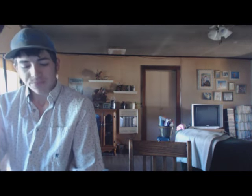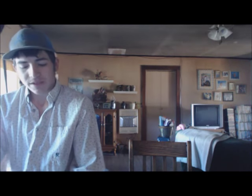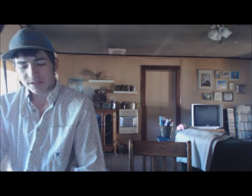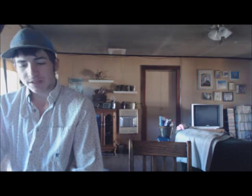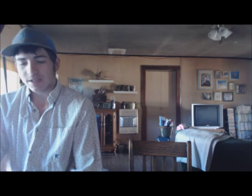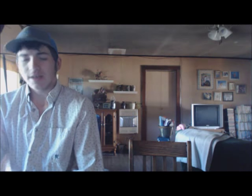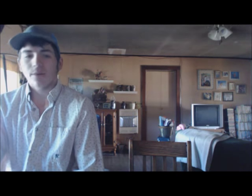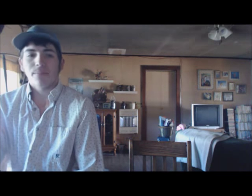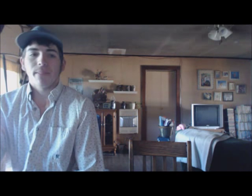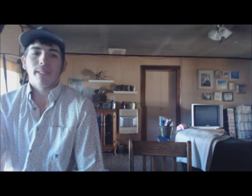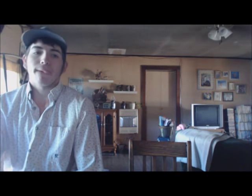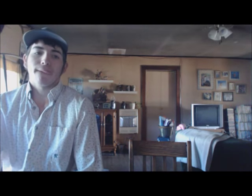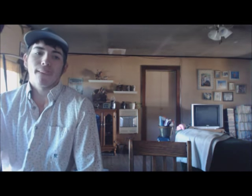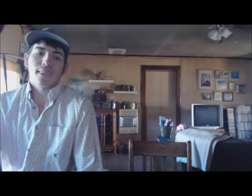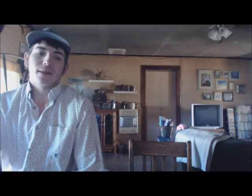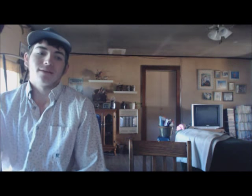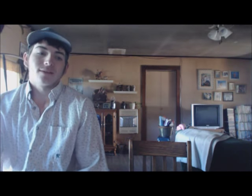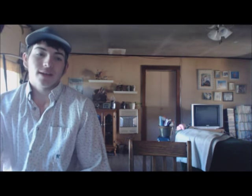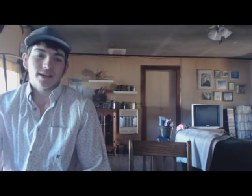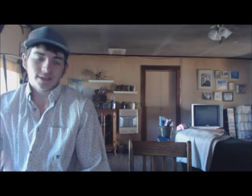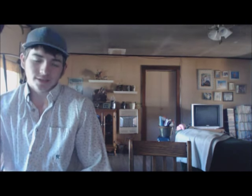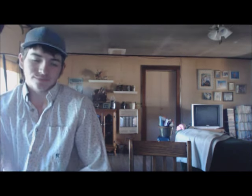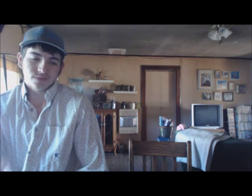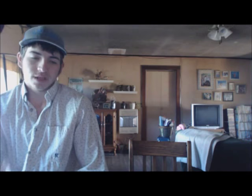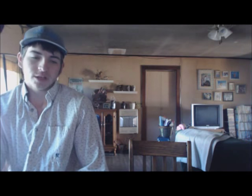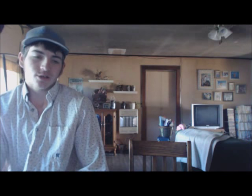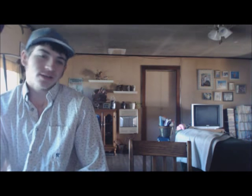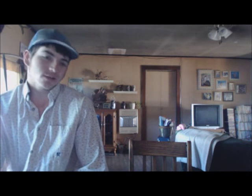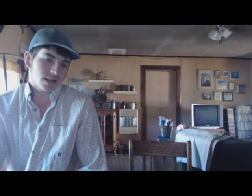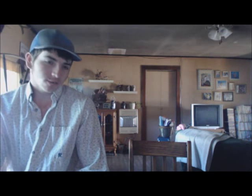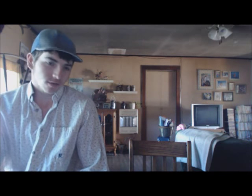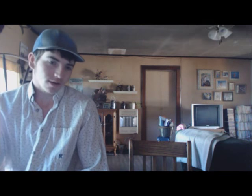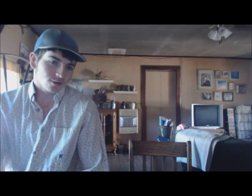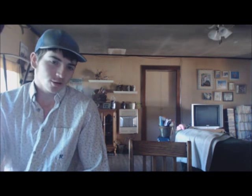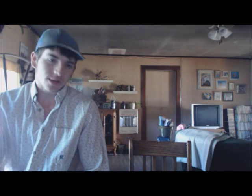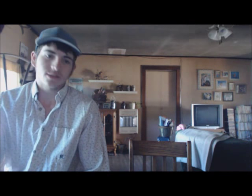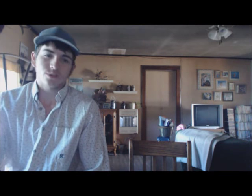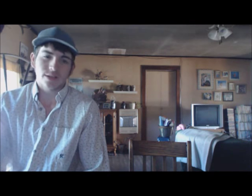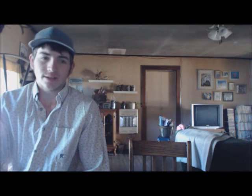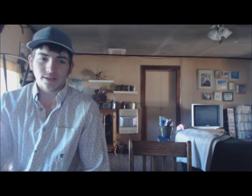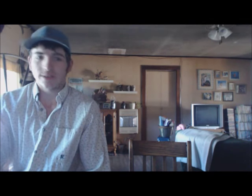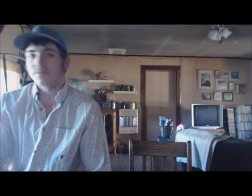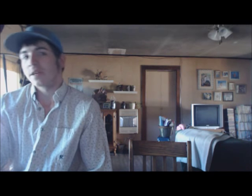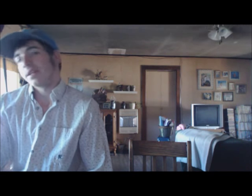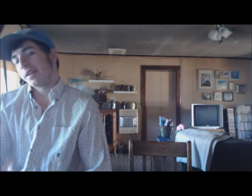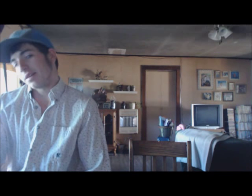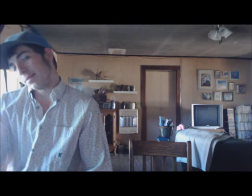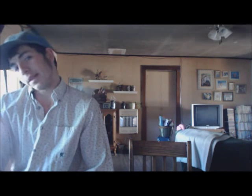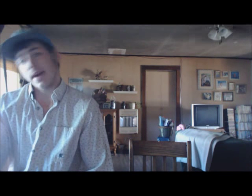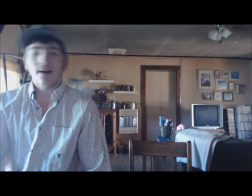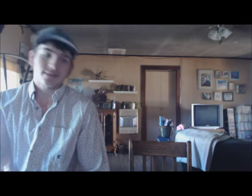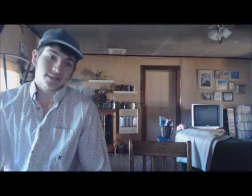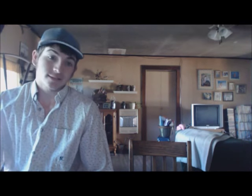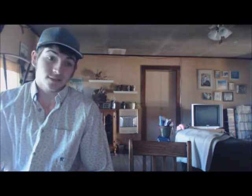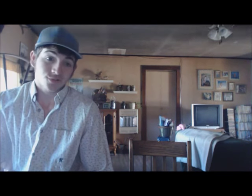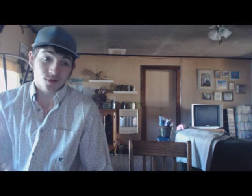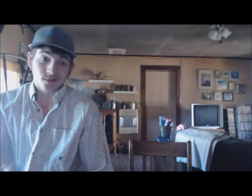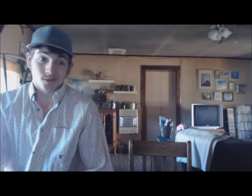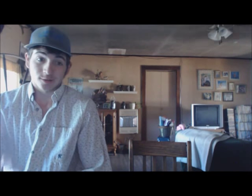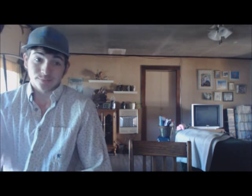And he'll get out. And, uh, he'll go down the gravel road, graze his way down there. He'll come up to the house and eat in the front yard.